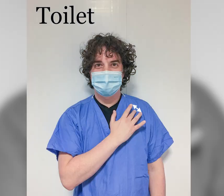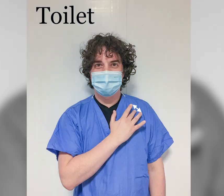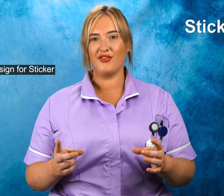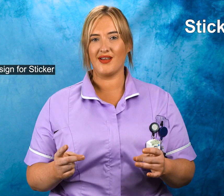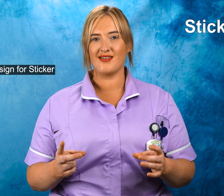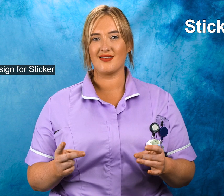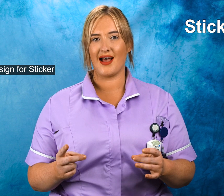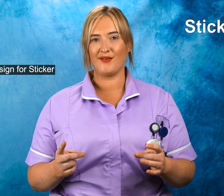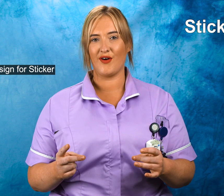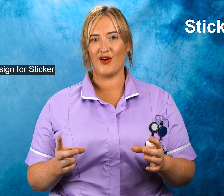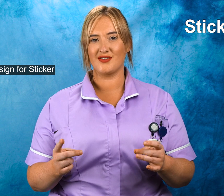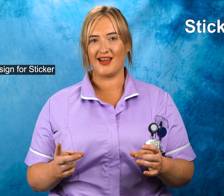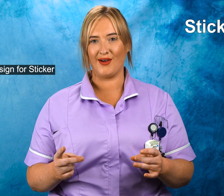This is the sign for sticker.